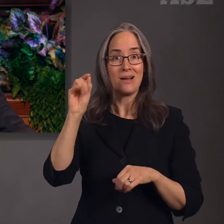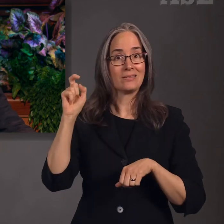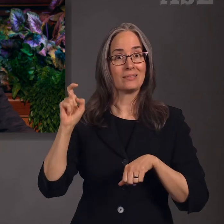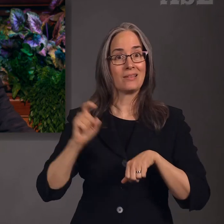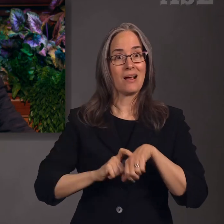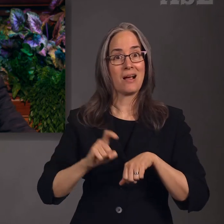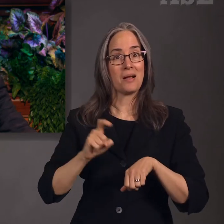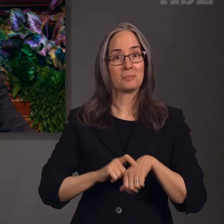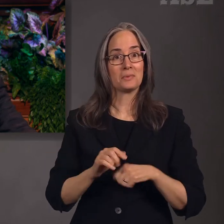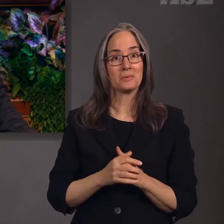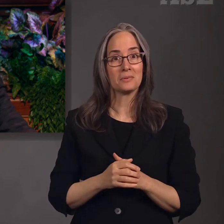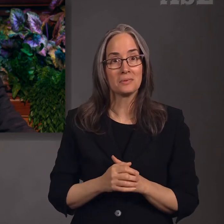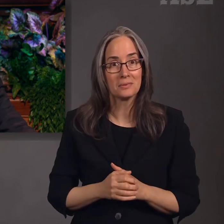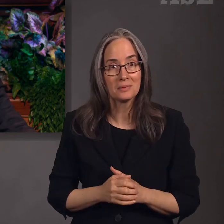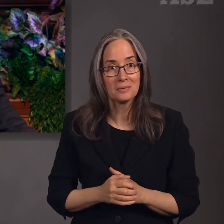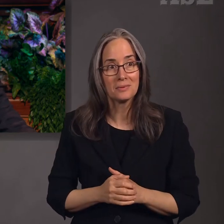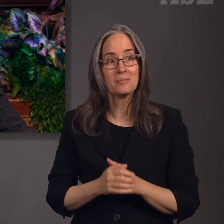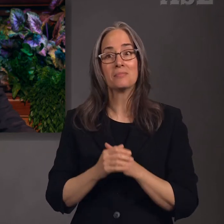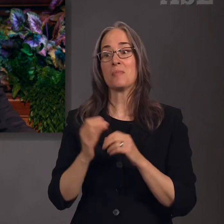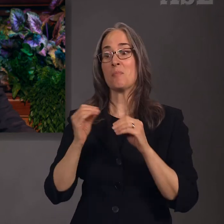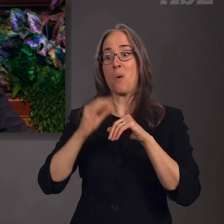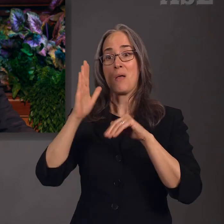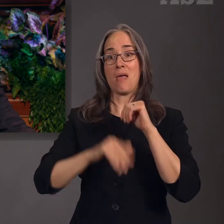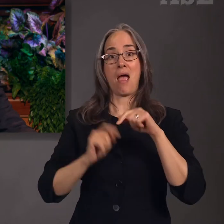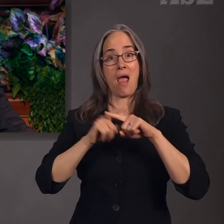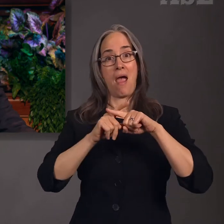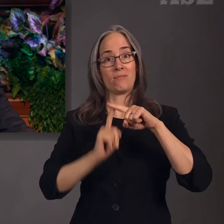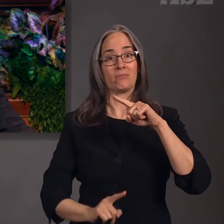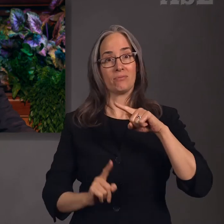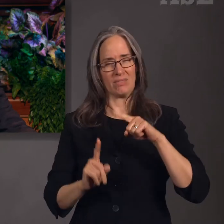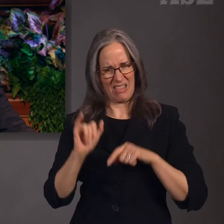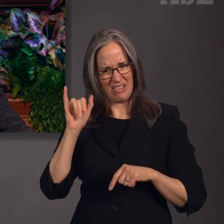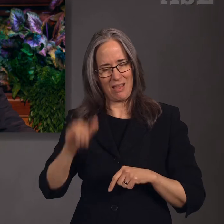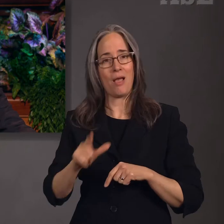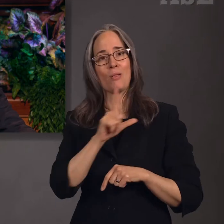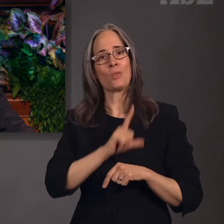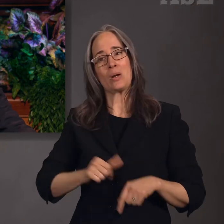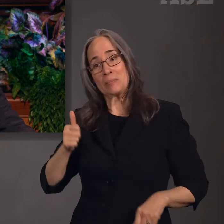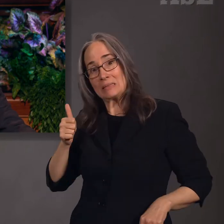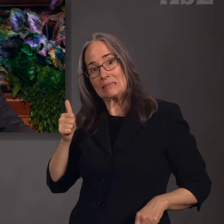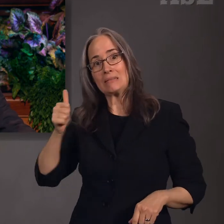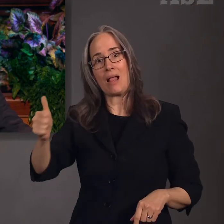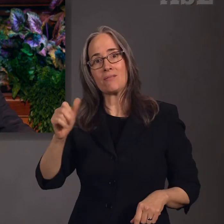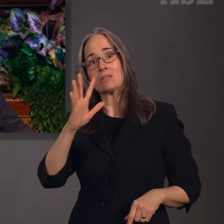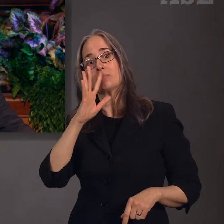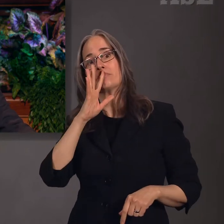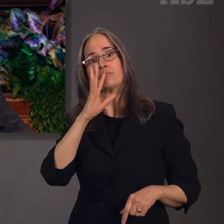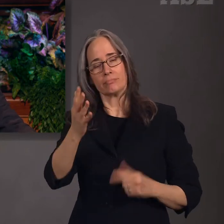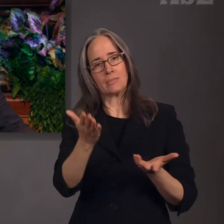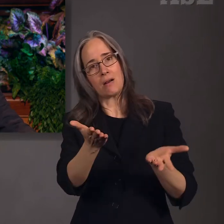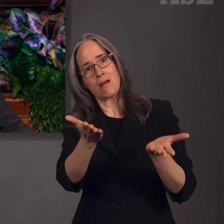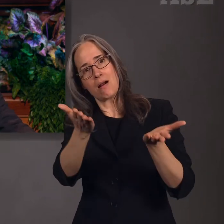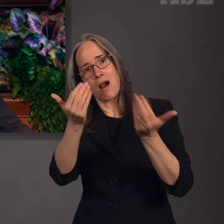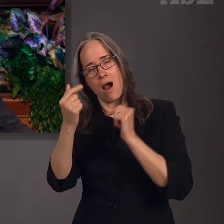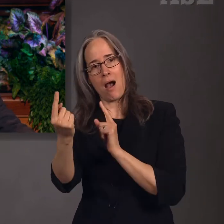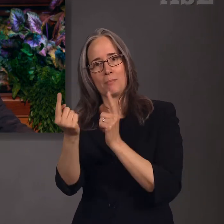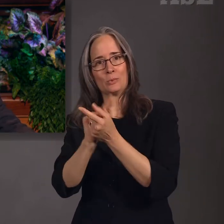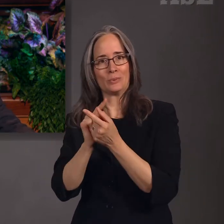more than half of these are personal invitations from the Lord Himself. Accepting the